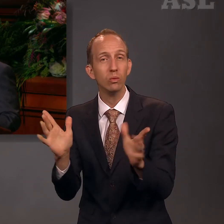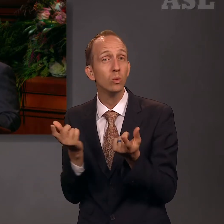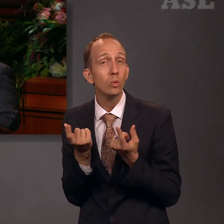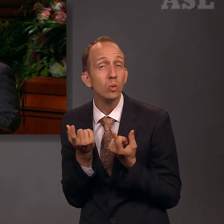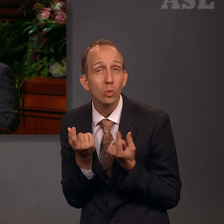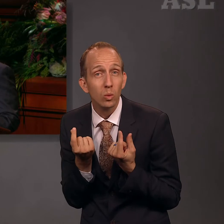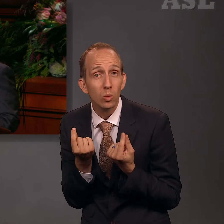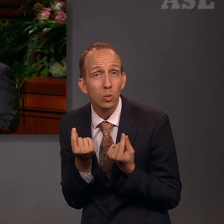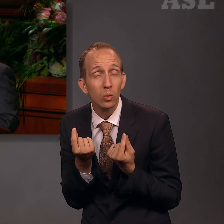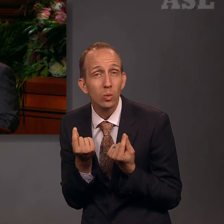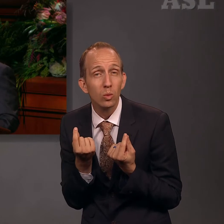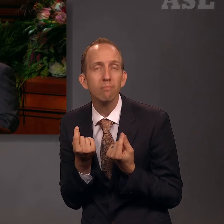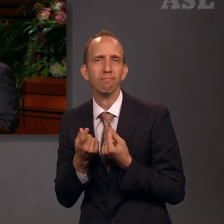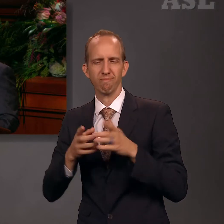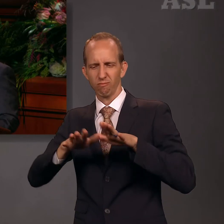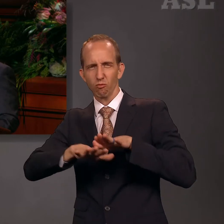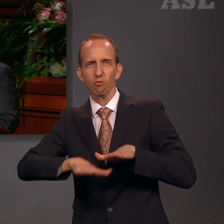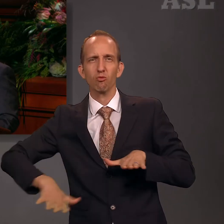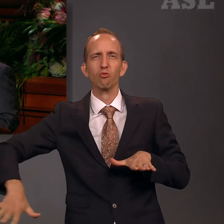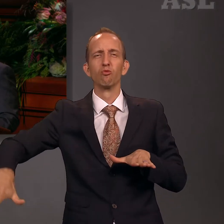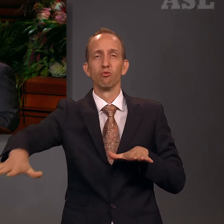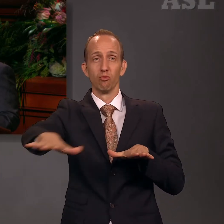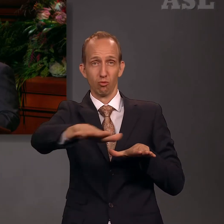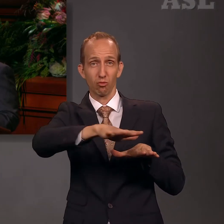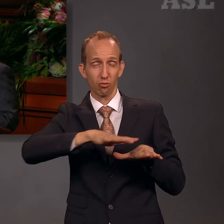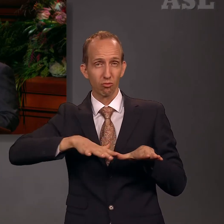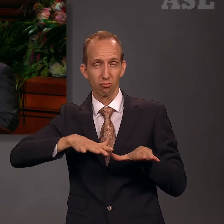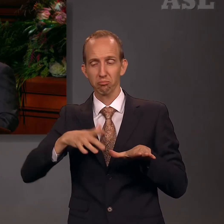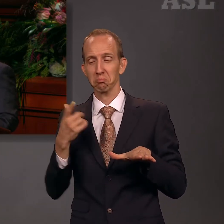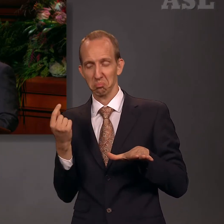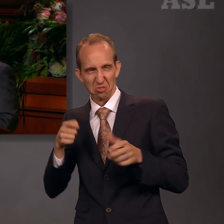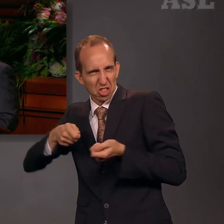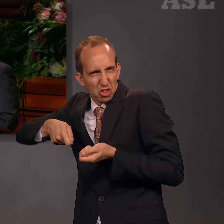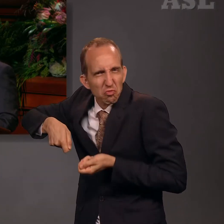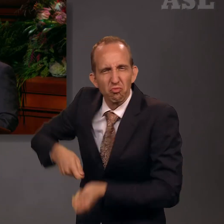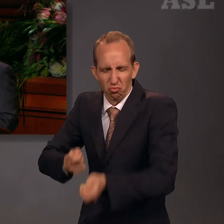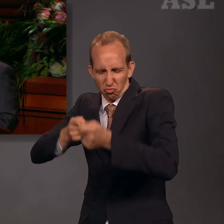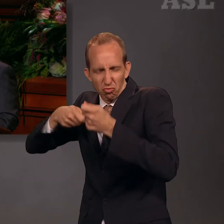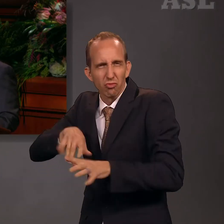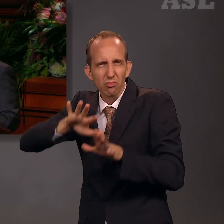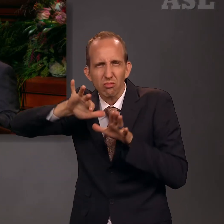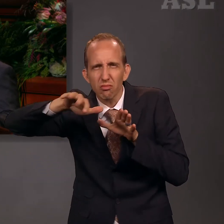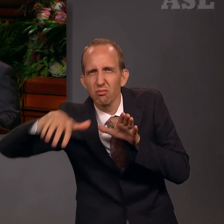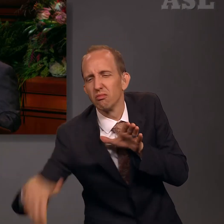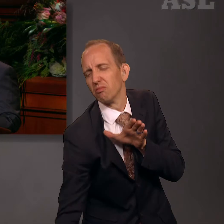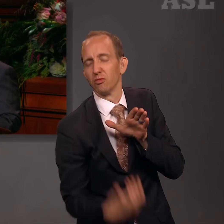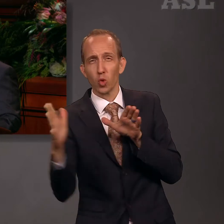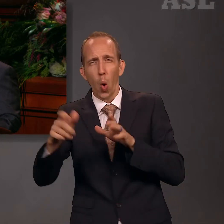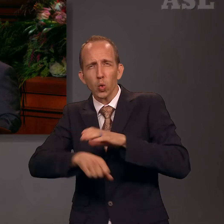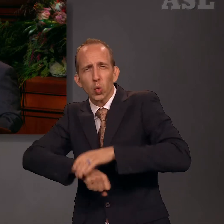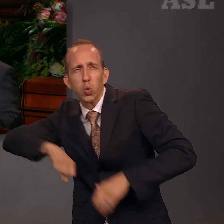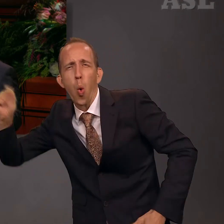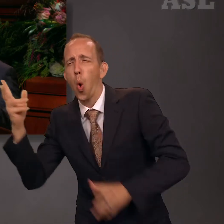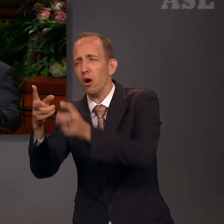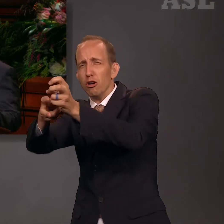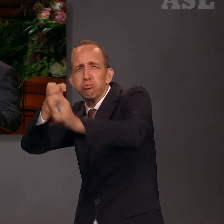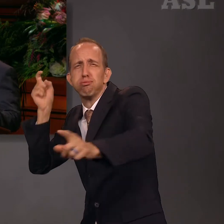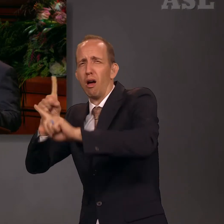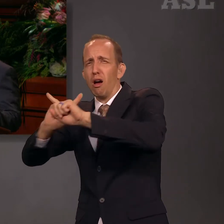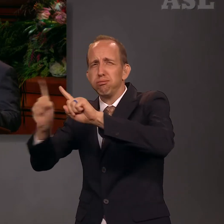they never did fall away. They buried their weapons of war and never took them up again. They